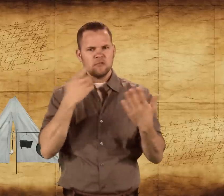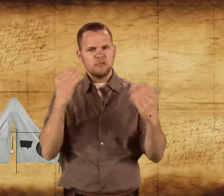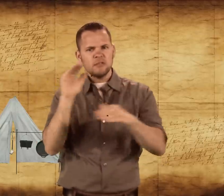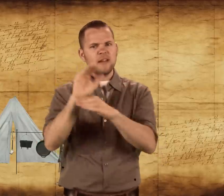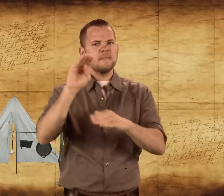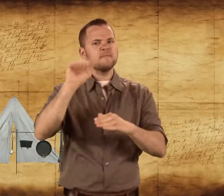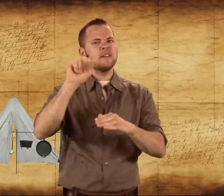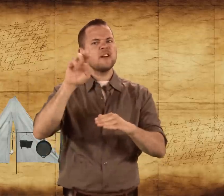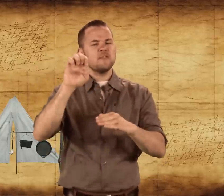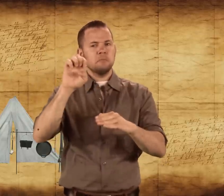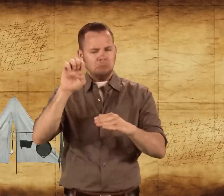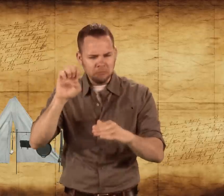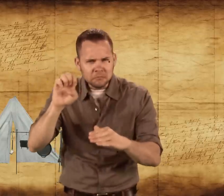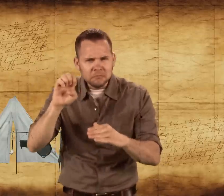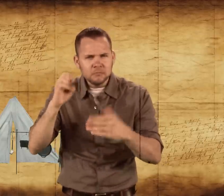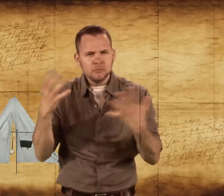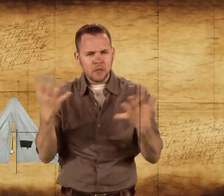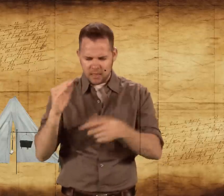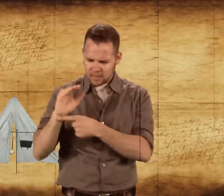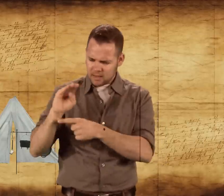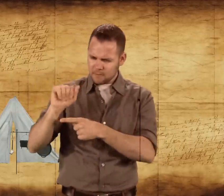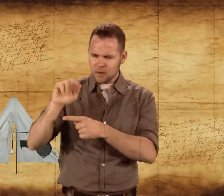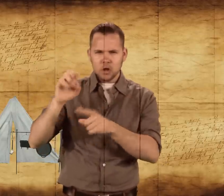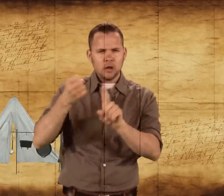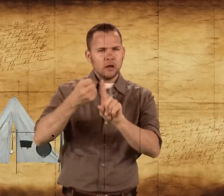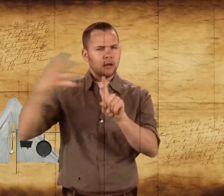hey it was a nightmare. It's a nightmare? What does that mean?